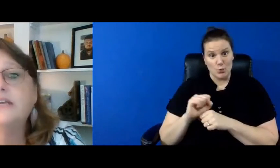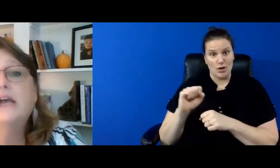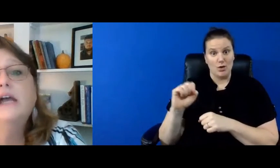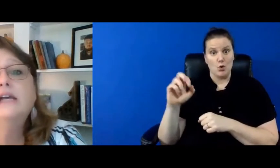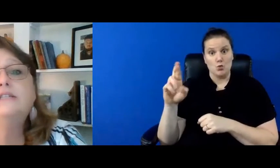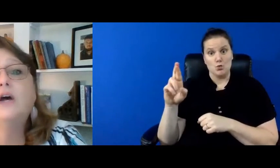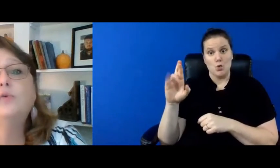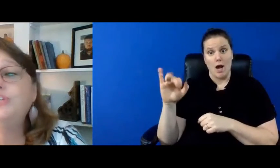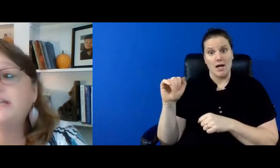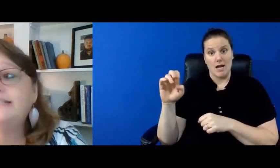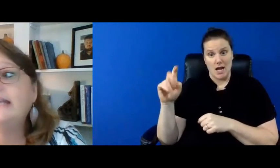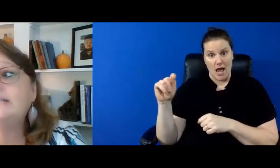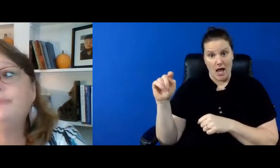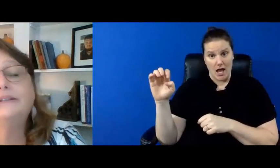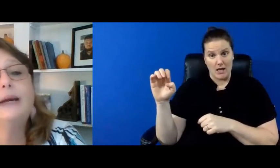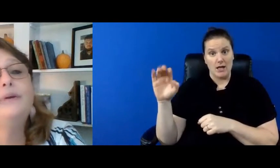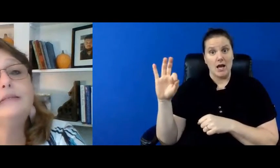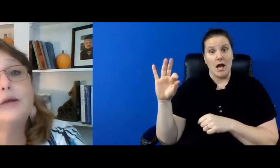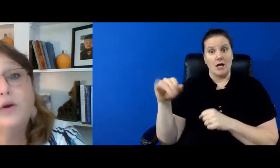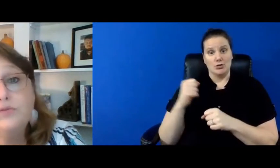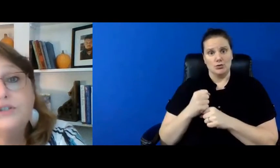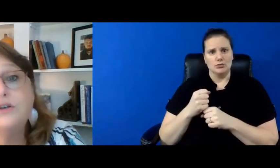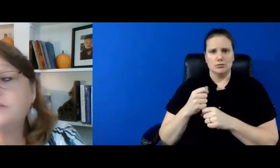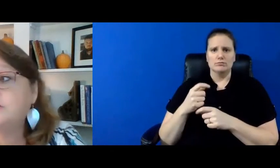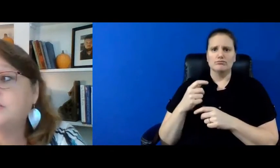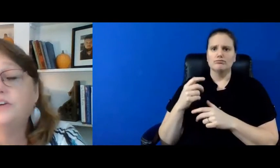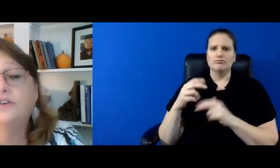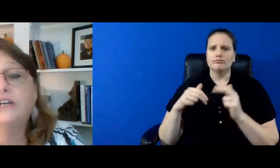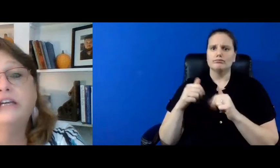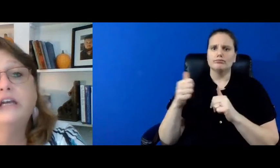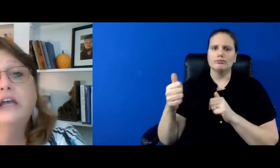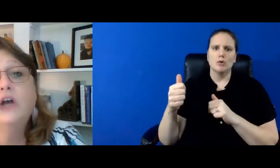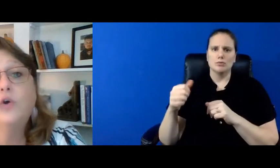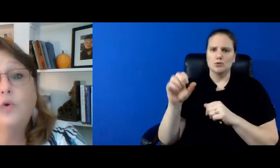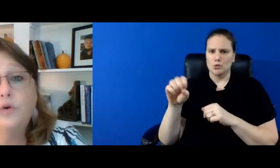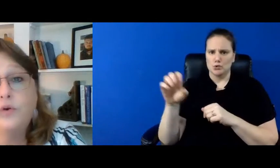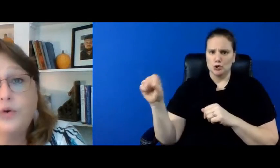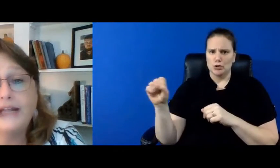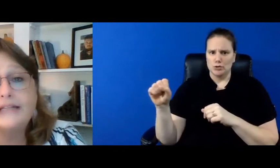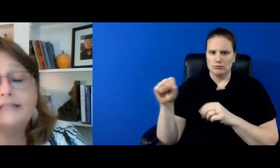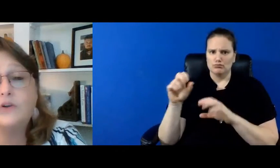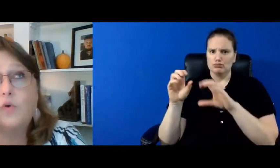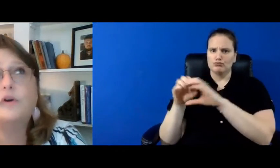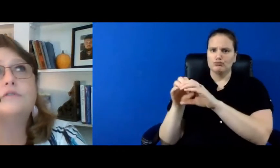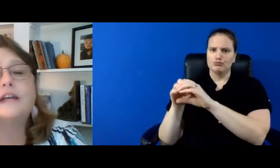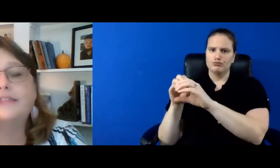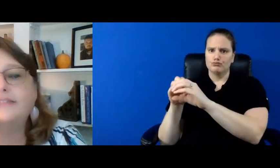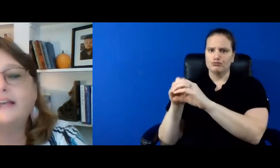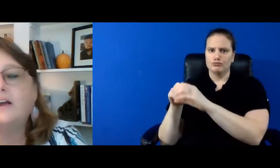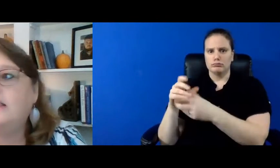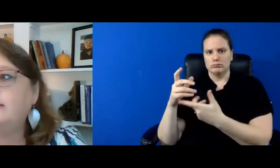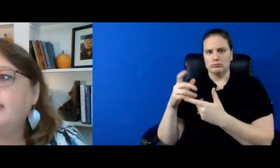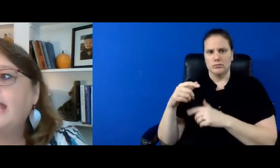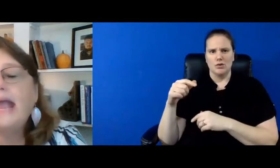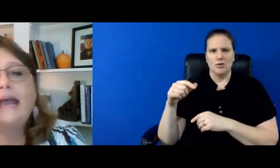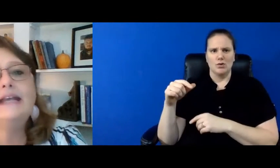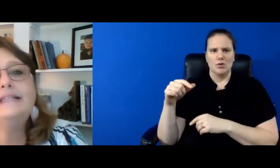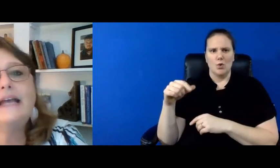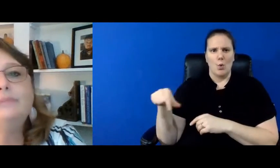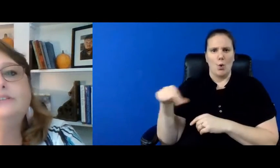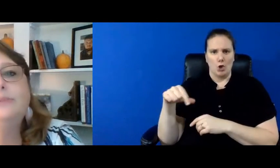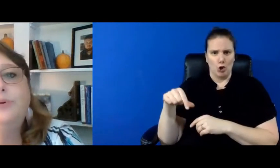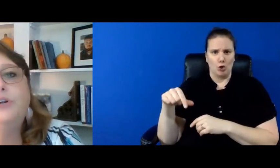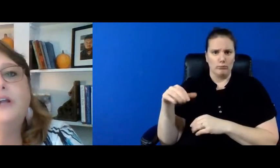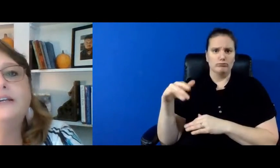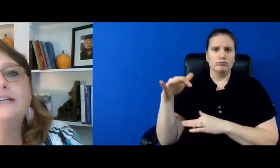years so jesse has built up his own social security credits quarters i think they call them and